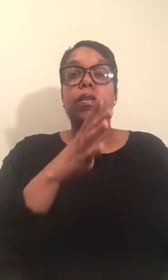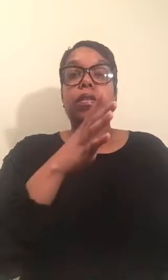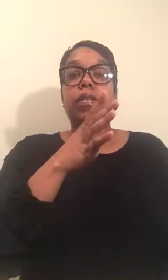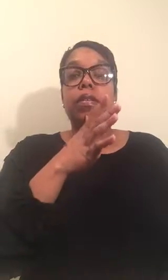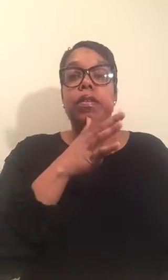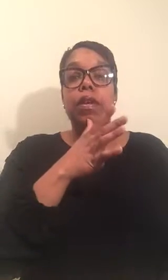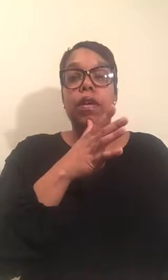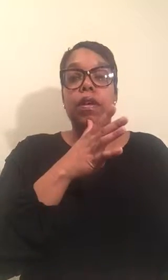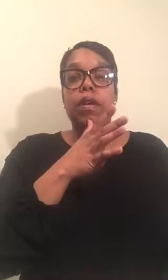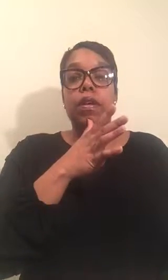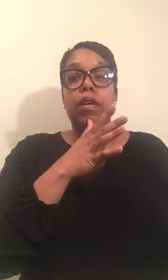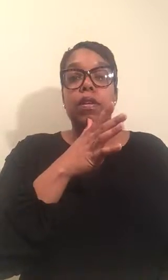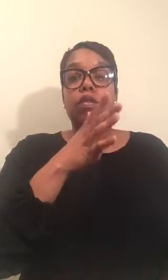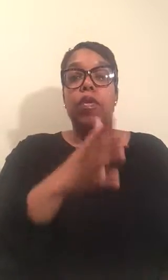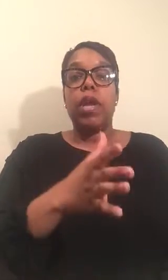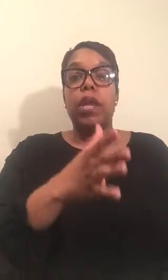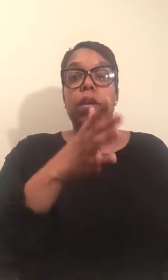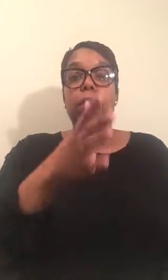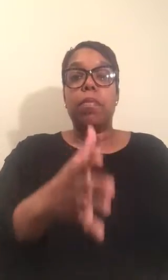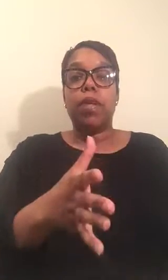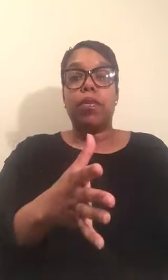Grandmother. Grandmother.